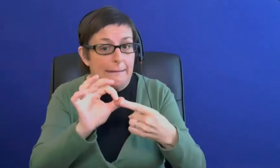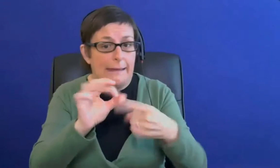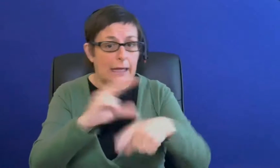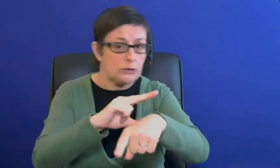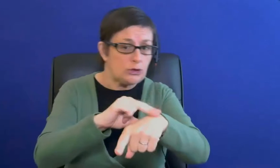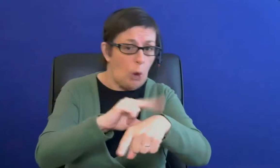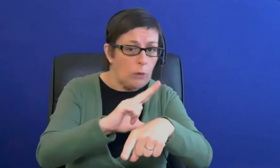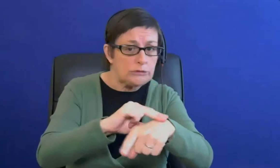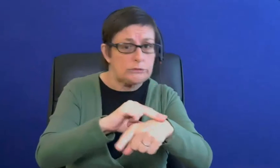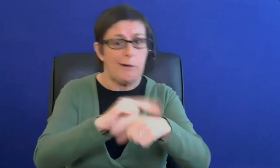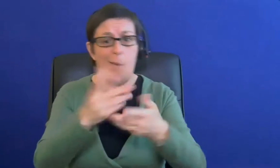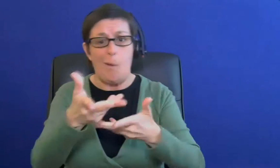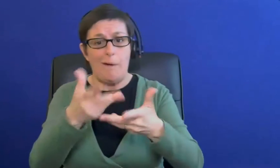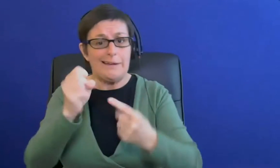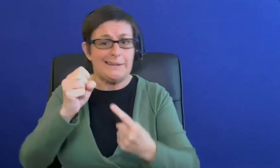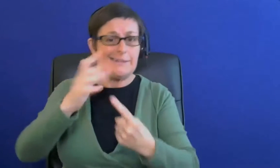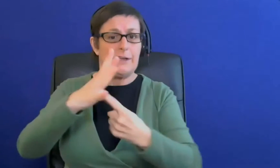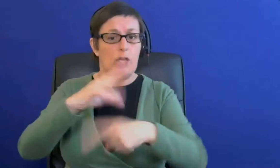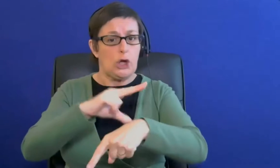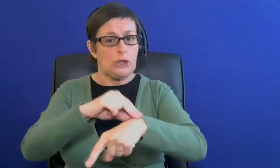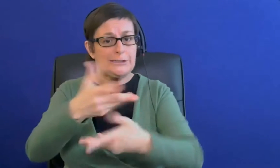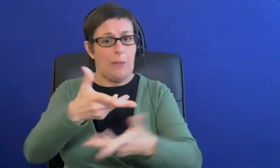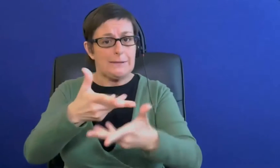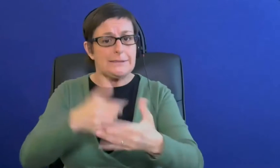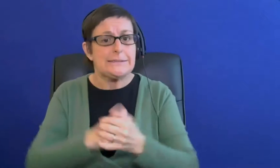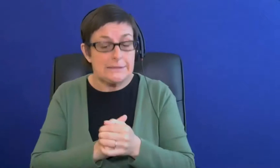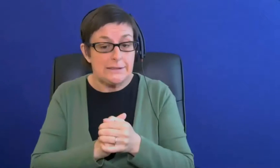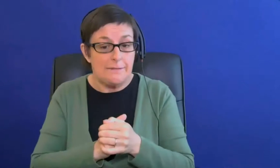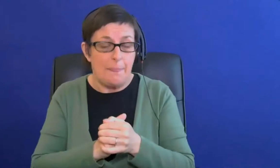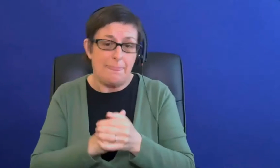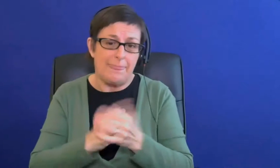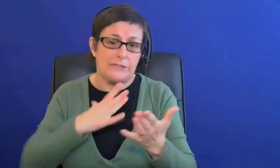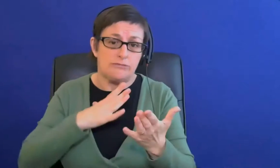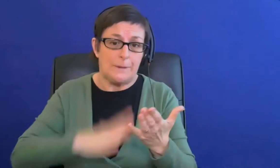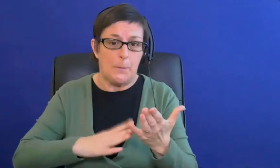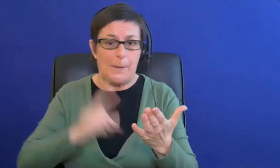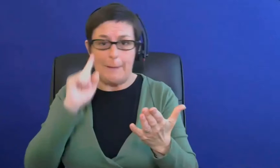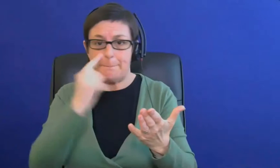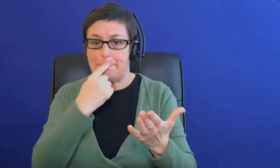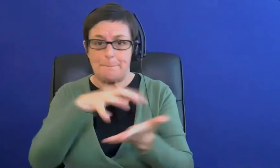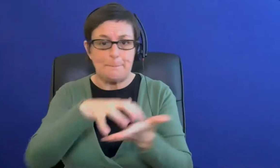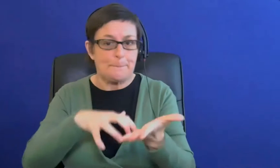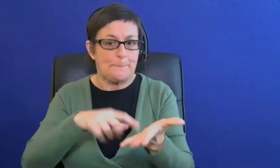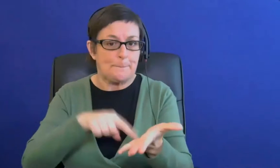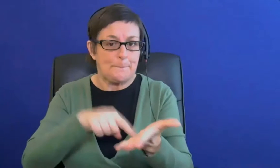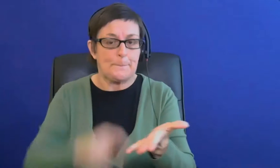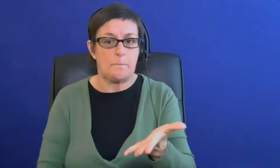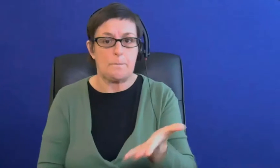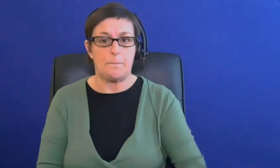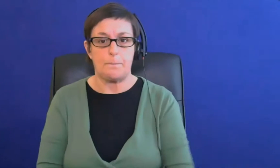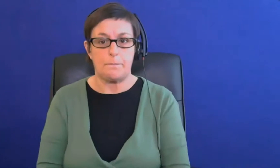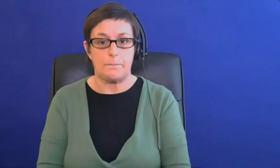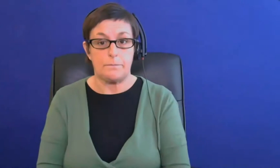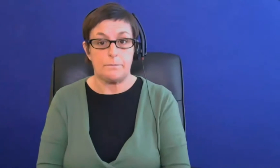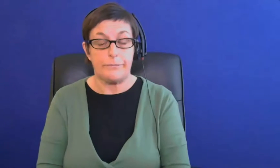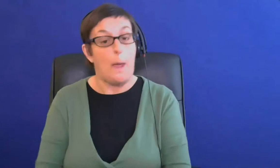professional of that nature as that would be the the requirement in terms of evidence something like that would be helpful for the needs